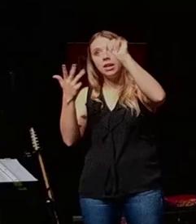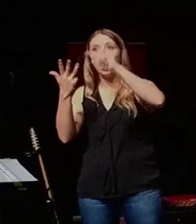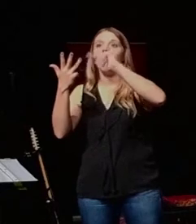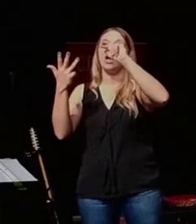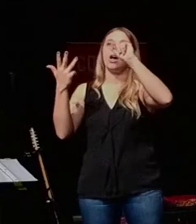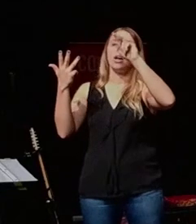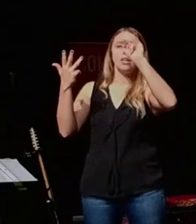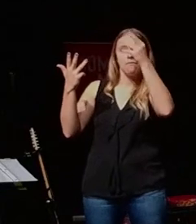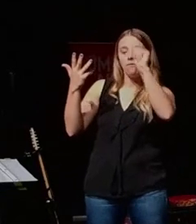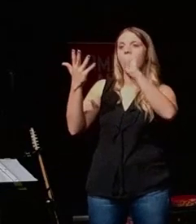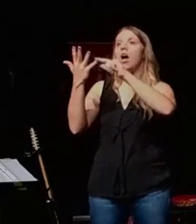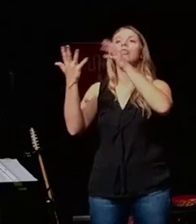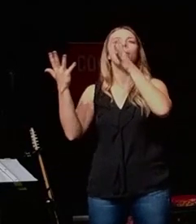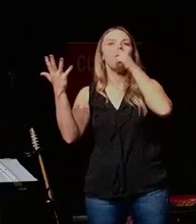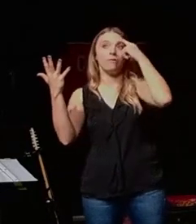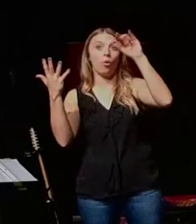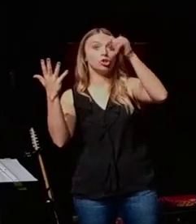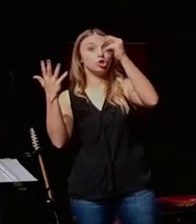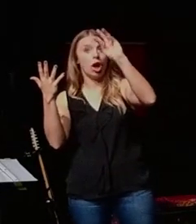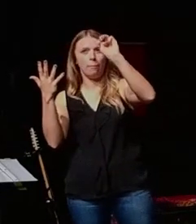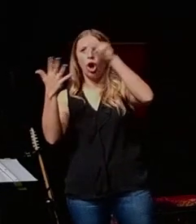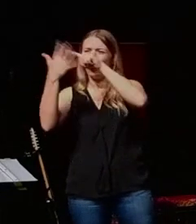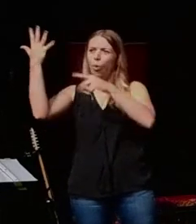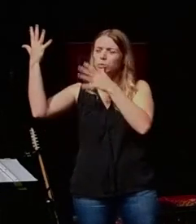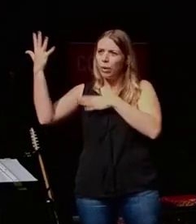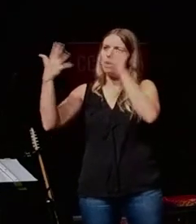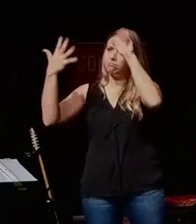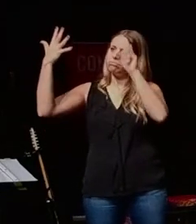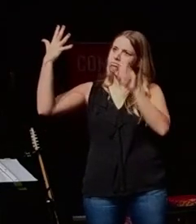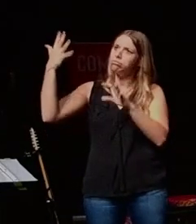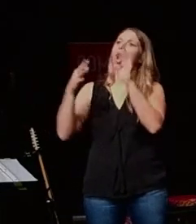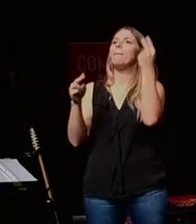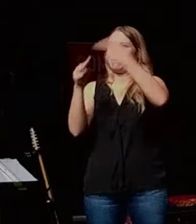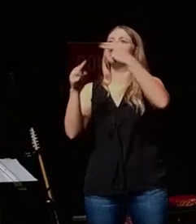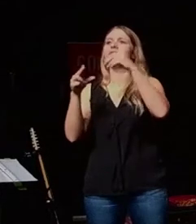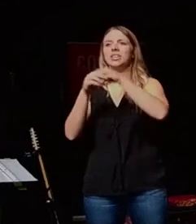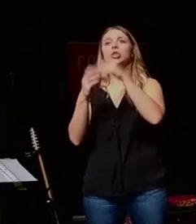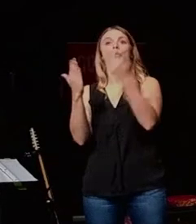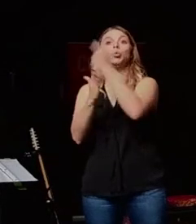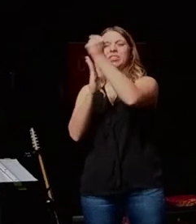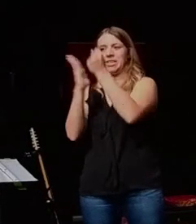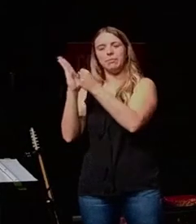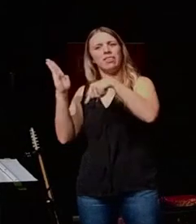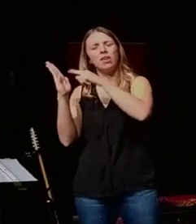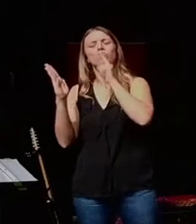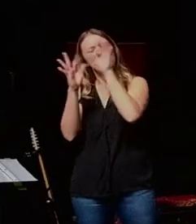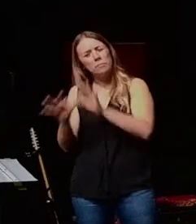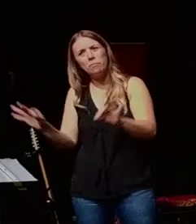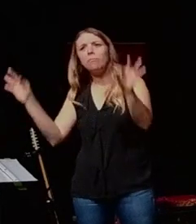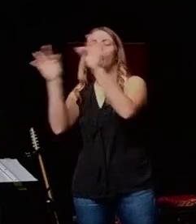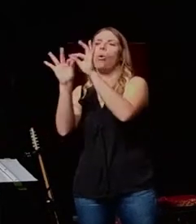the mother of John Mark. And we have countless women that are mentioned in the New Testament that were important, prominent,